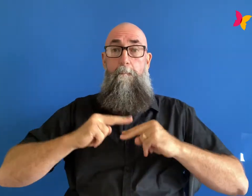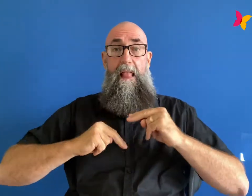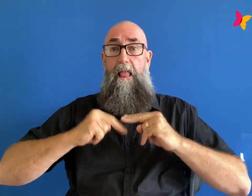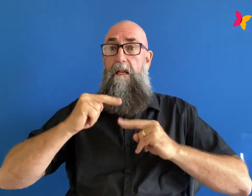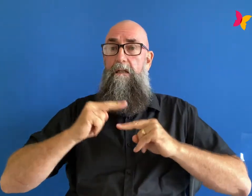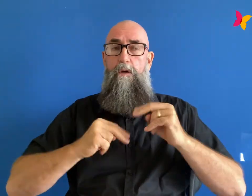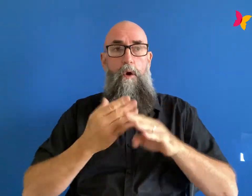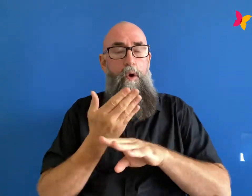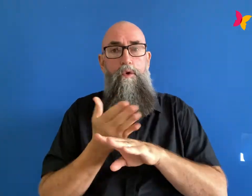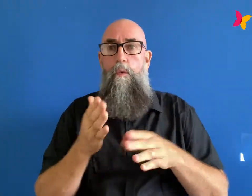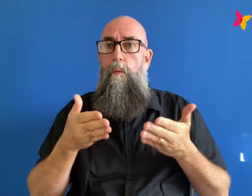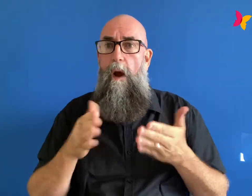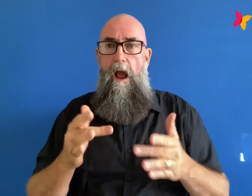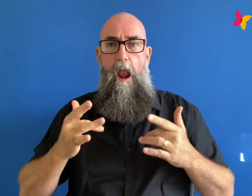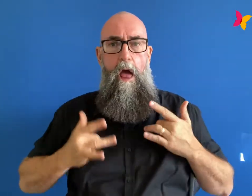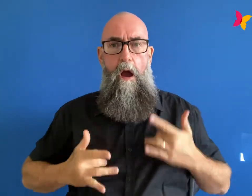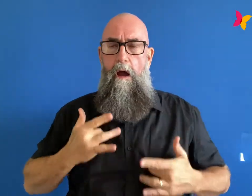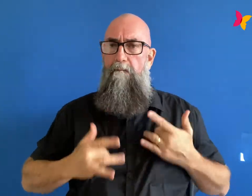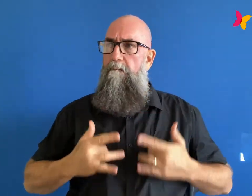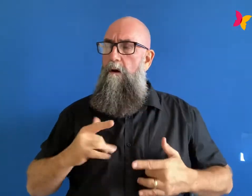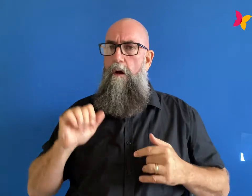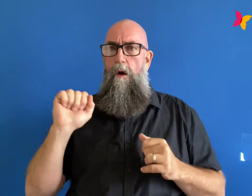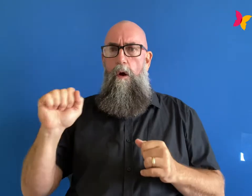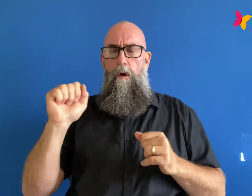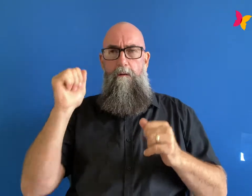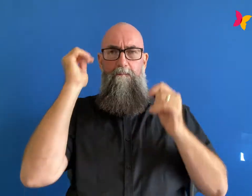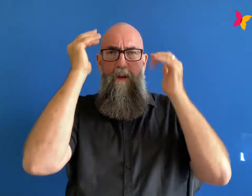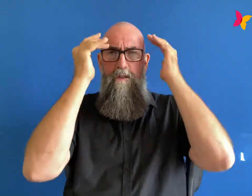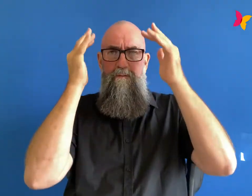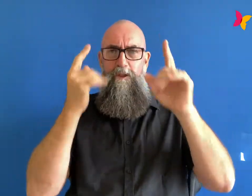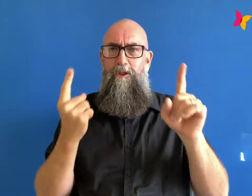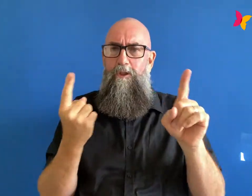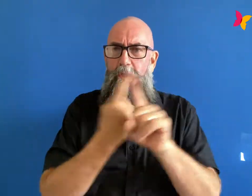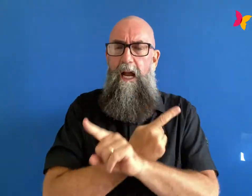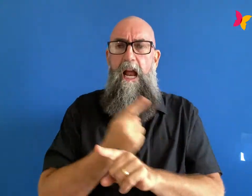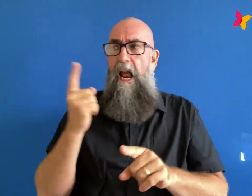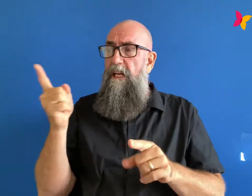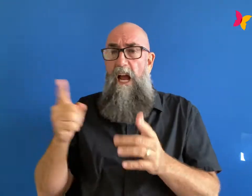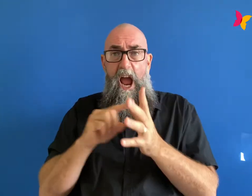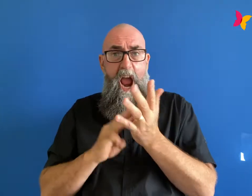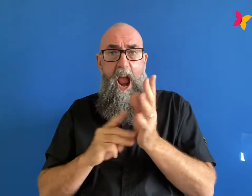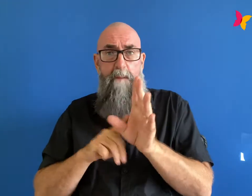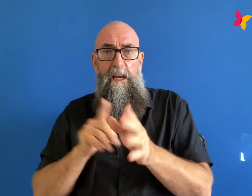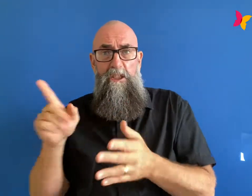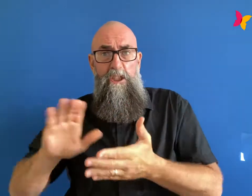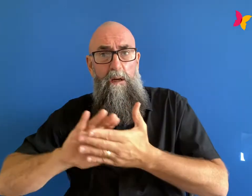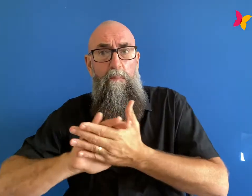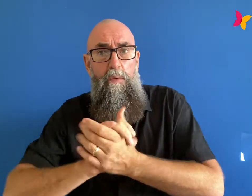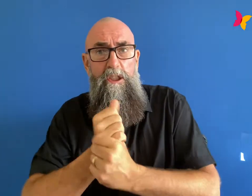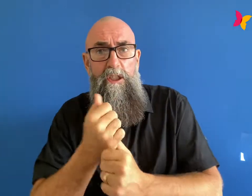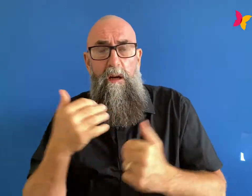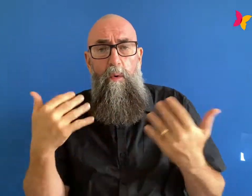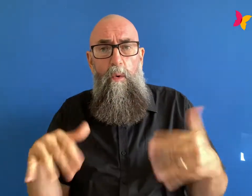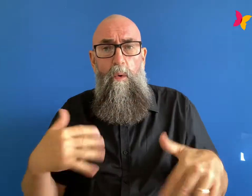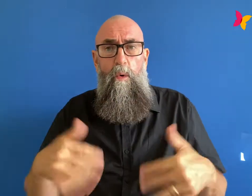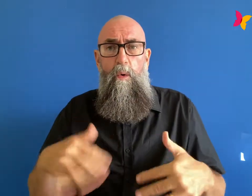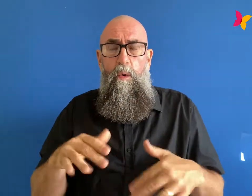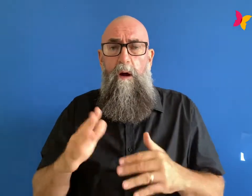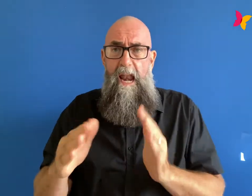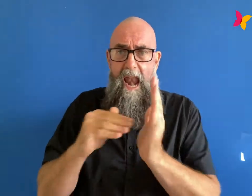philosophies a new lease on life and this new appreciation what really mattered to her now once in a time